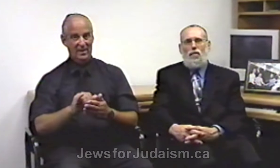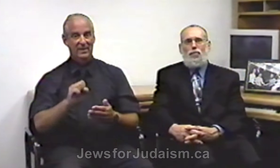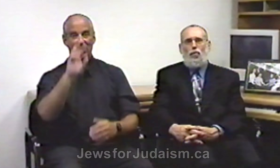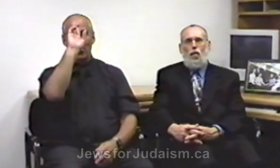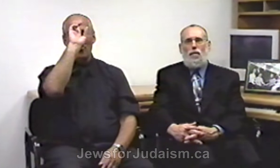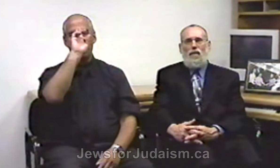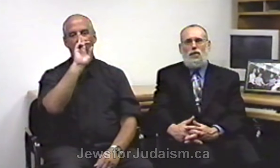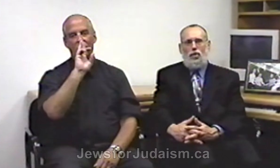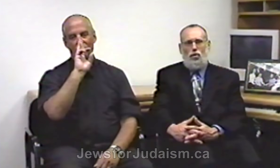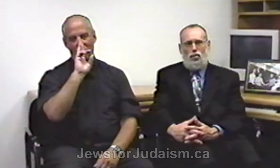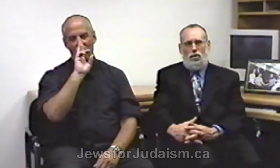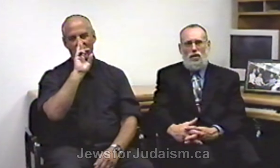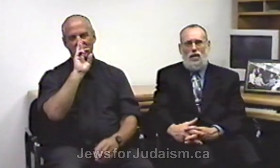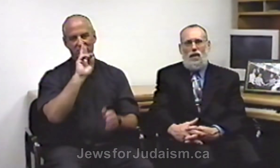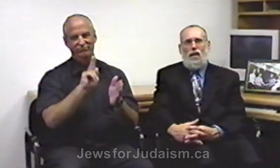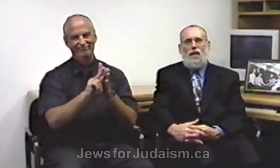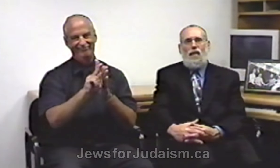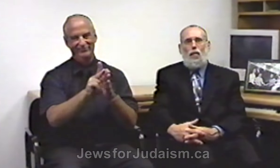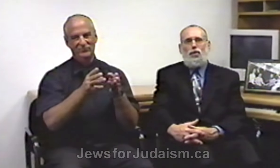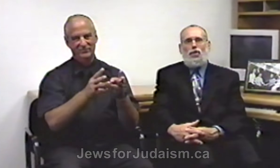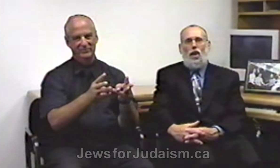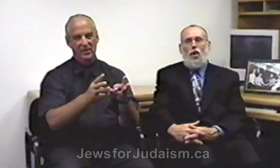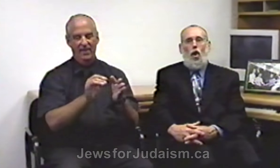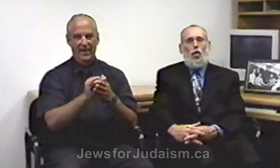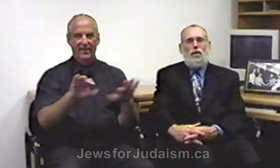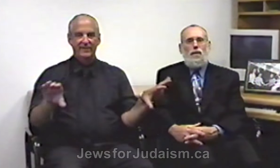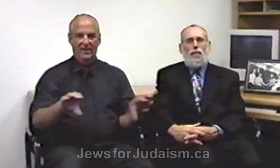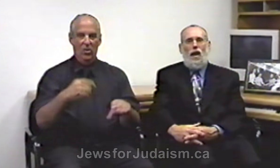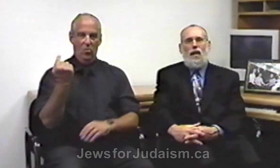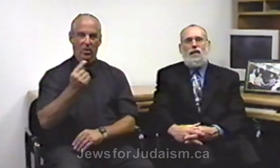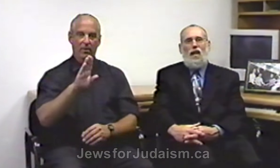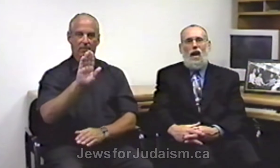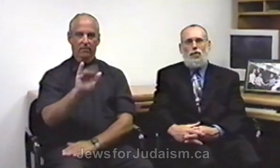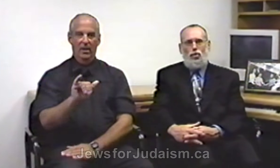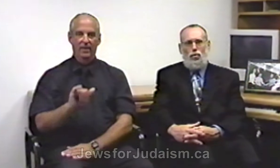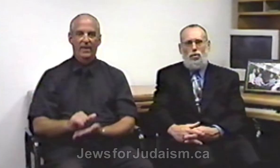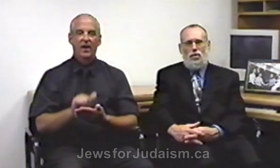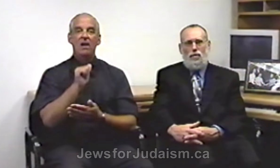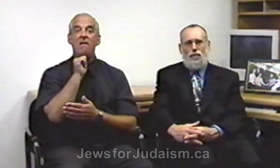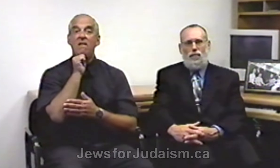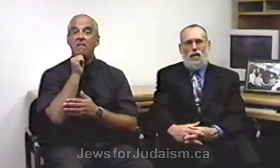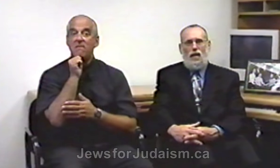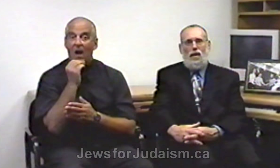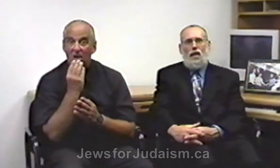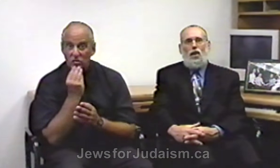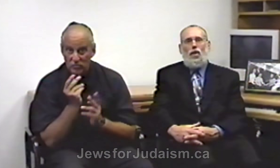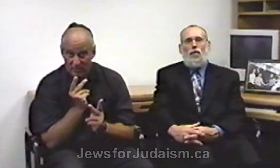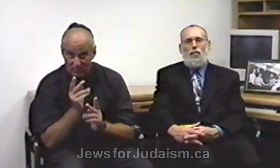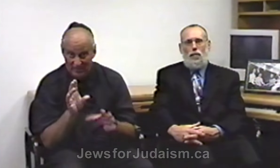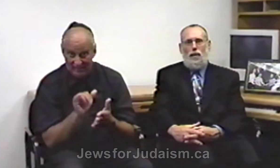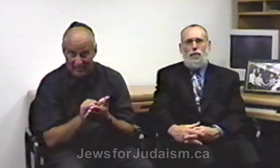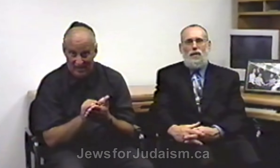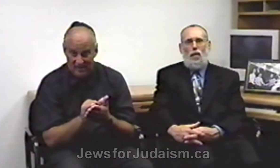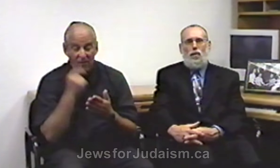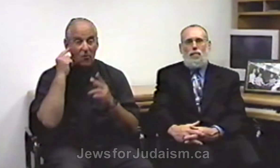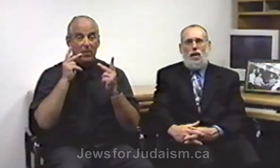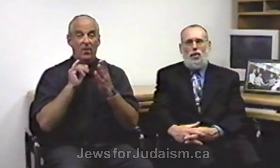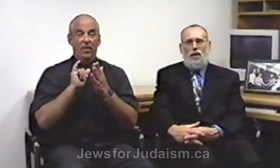form of execution that was done only by non-Jews for people that rebelled